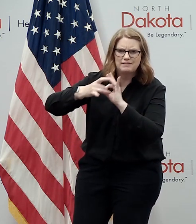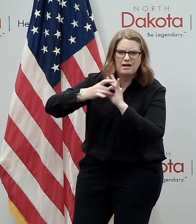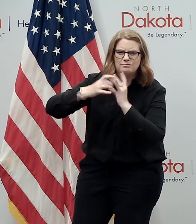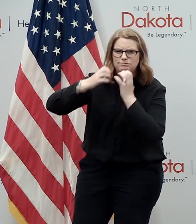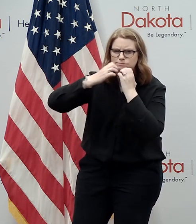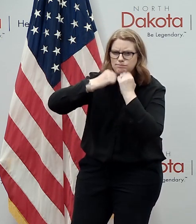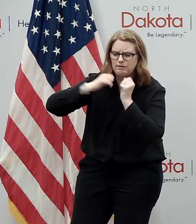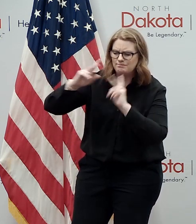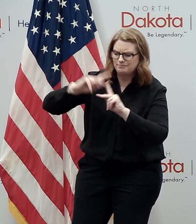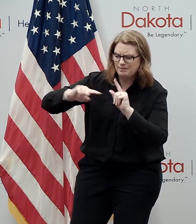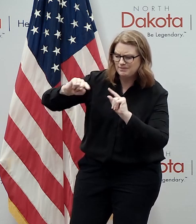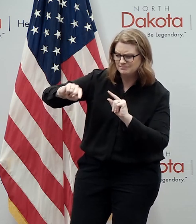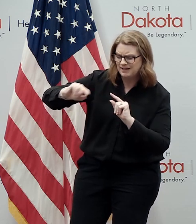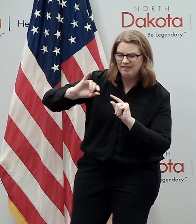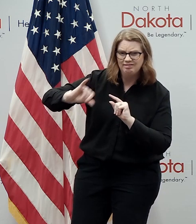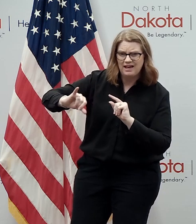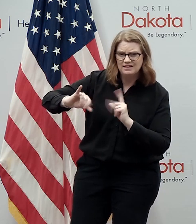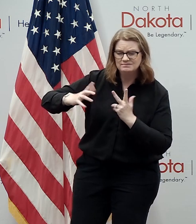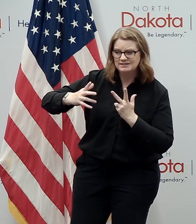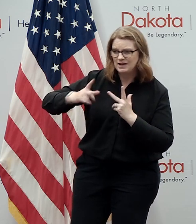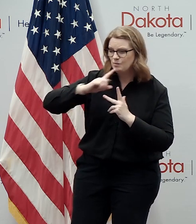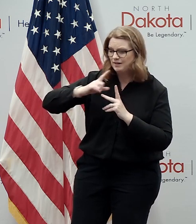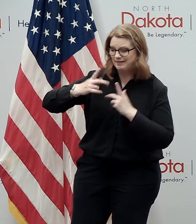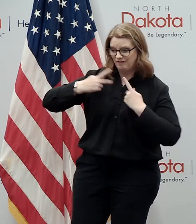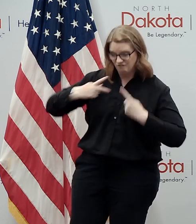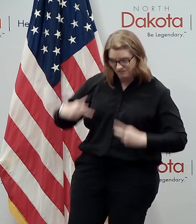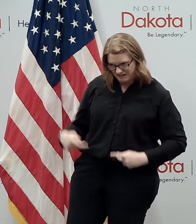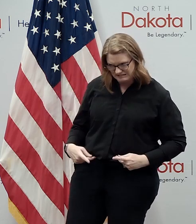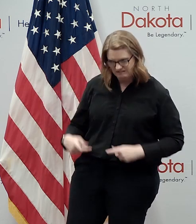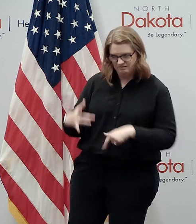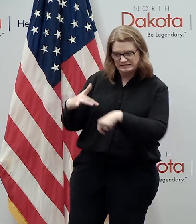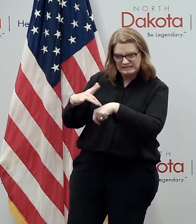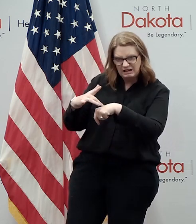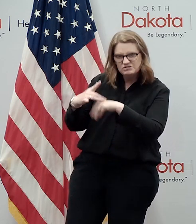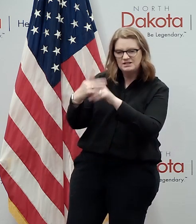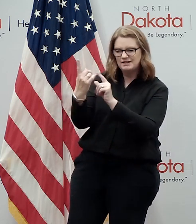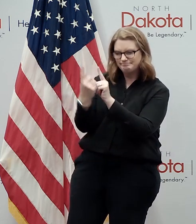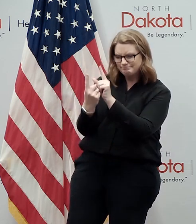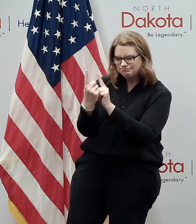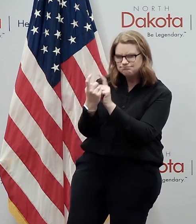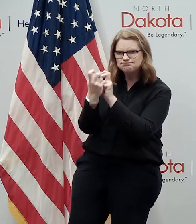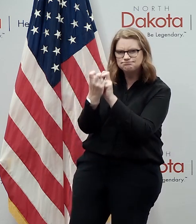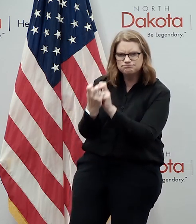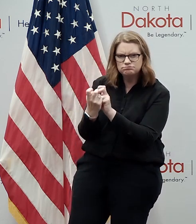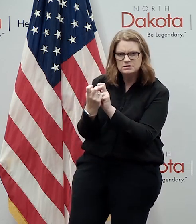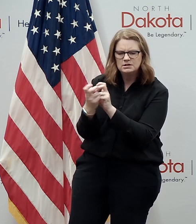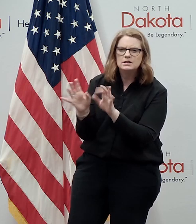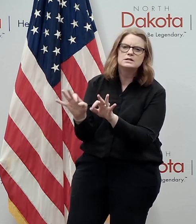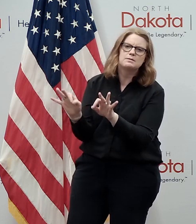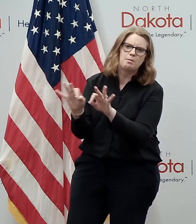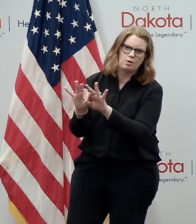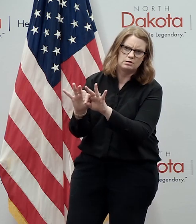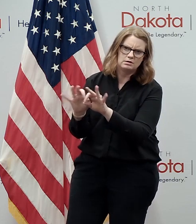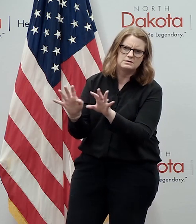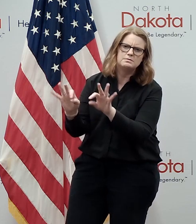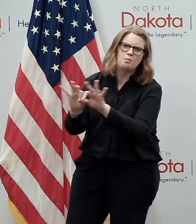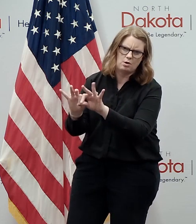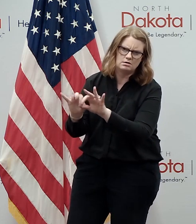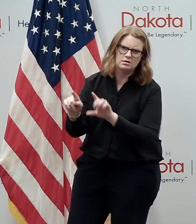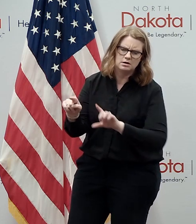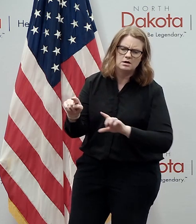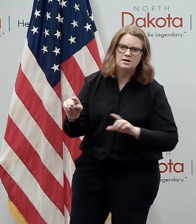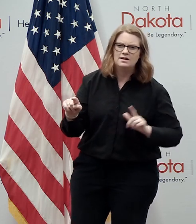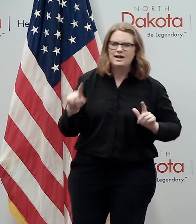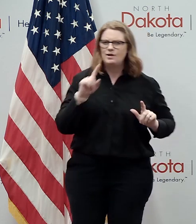uh the the the actual physical connections of of being with those loved ones matters in their health and that's why uh